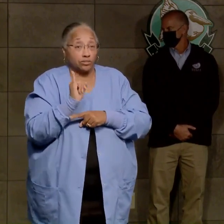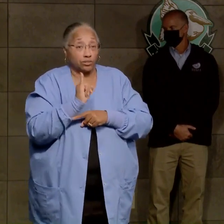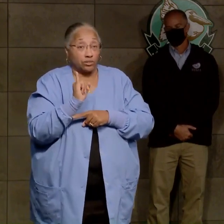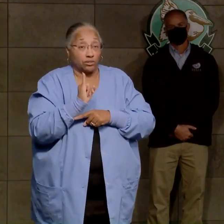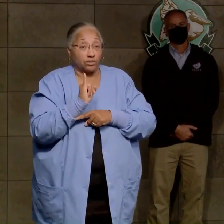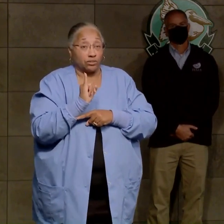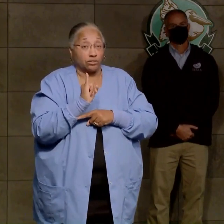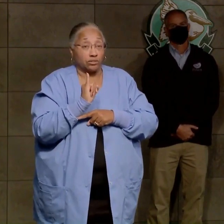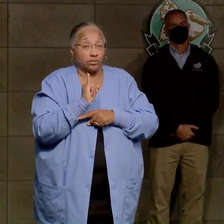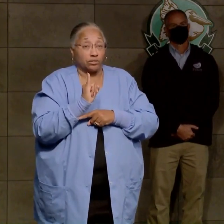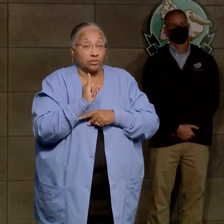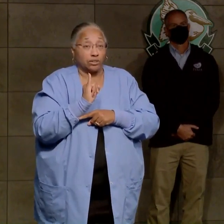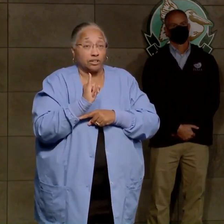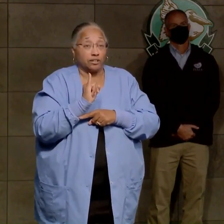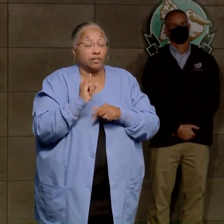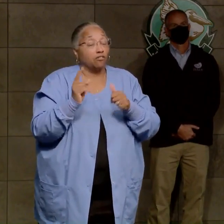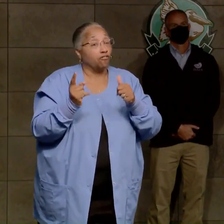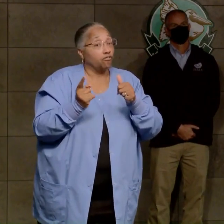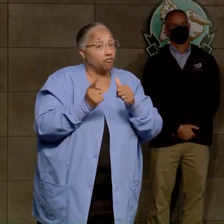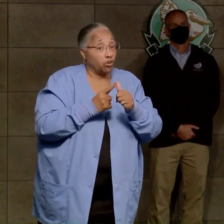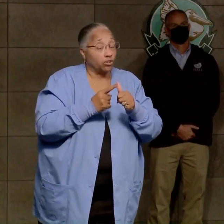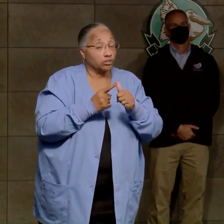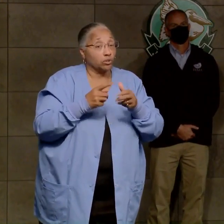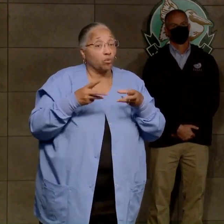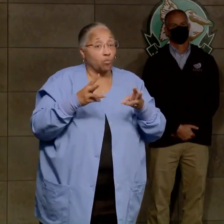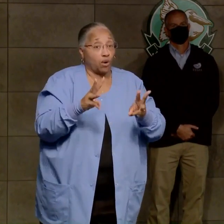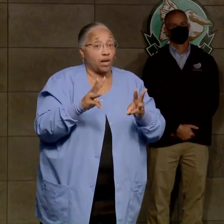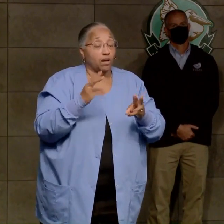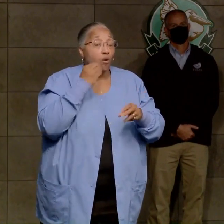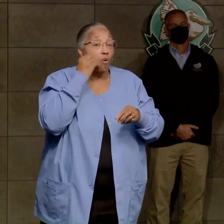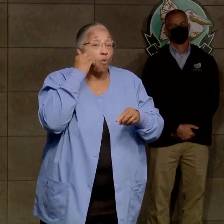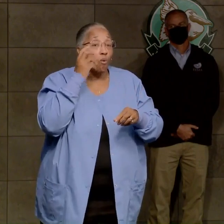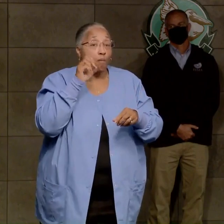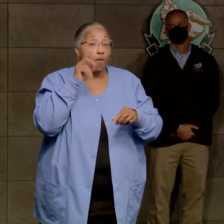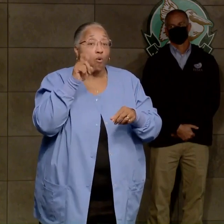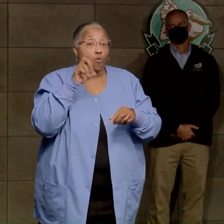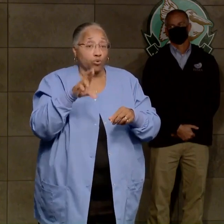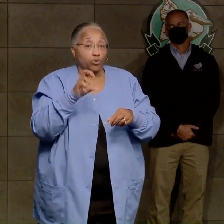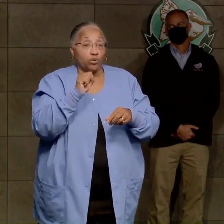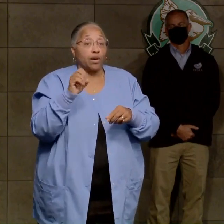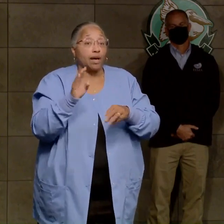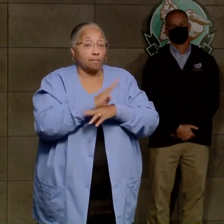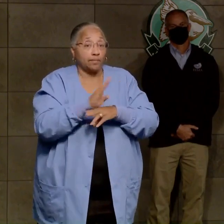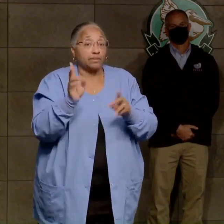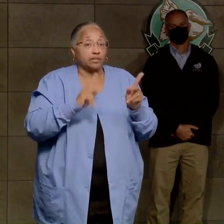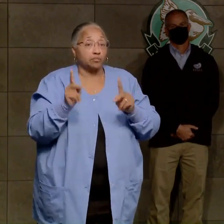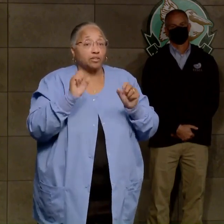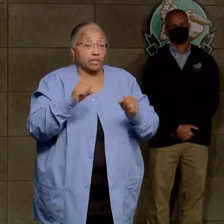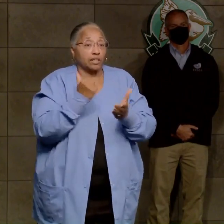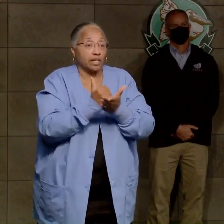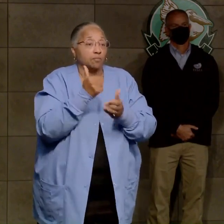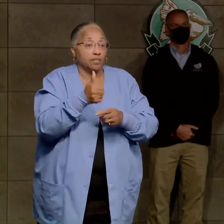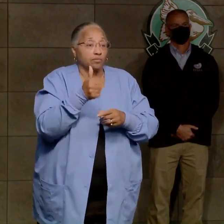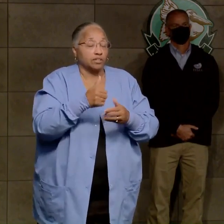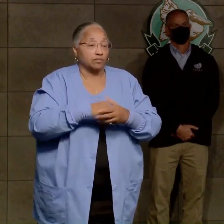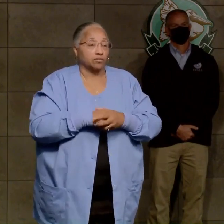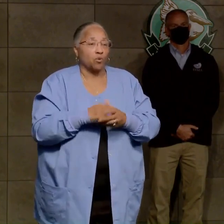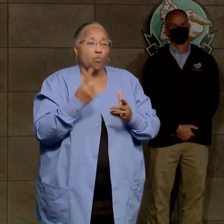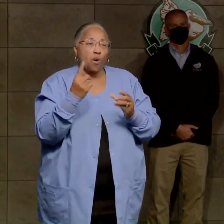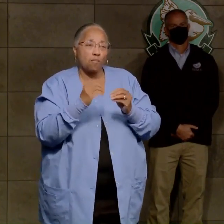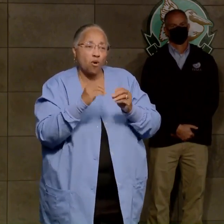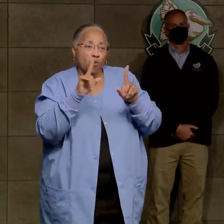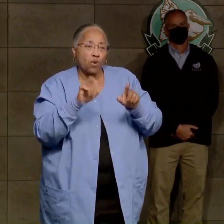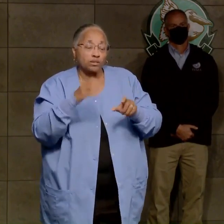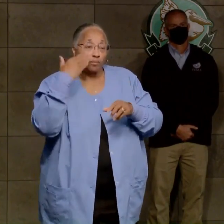the first way that homeowners and business owners should be trying to help themselves right now. One more question,